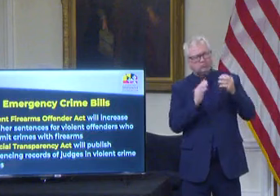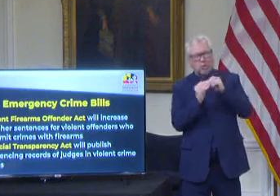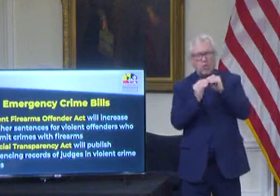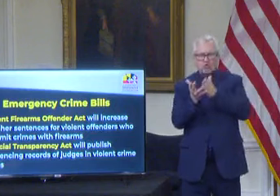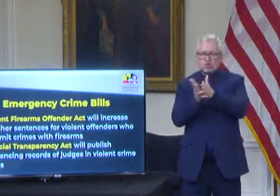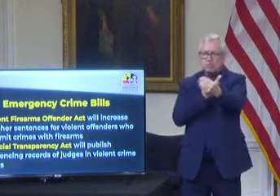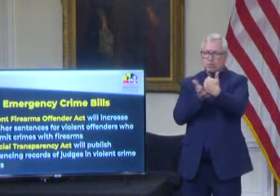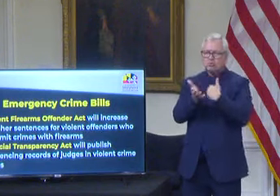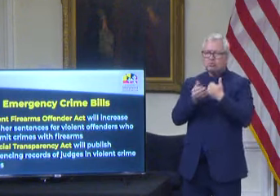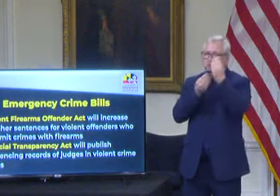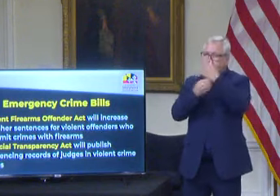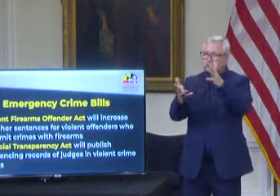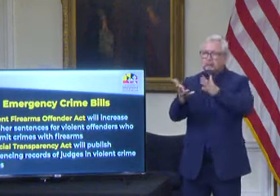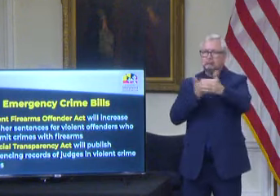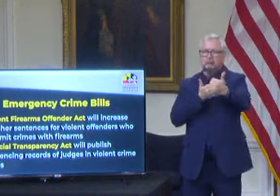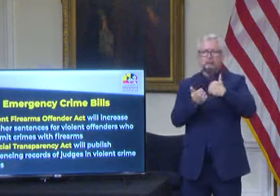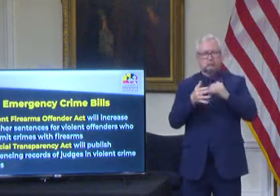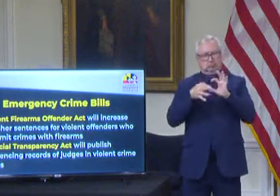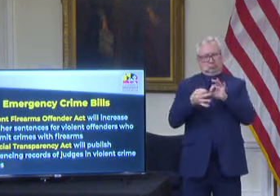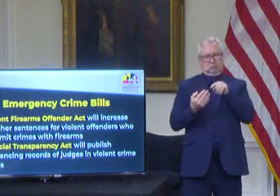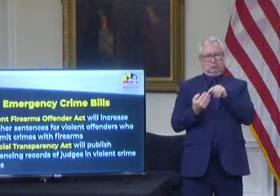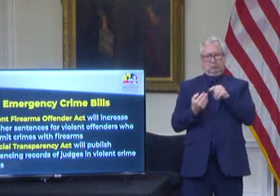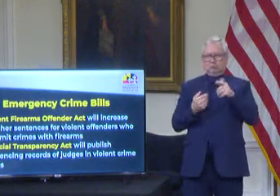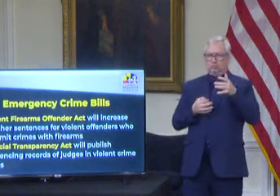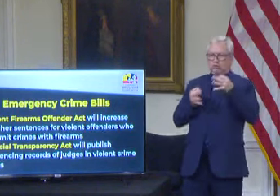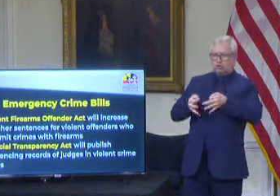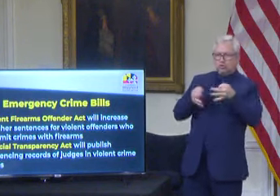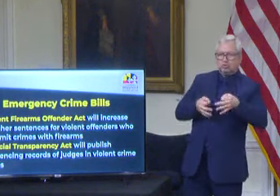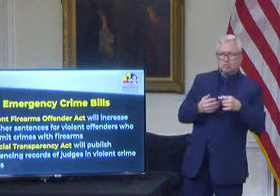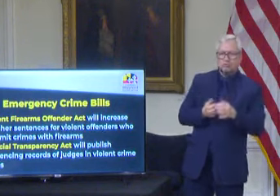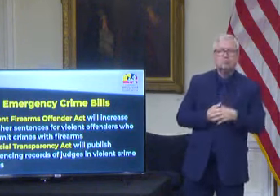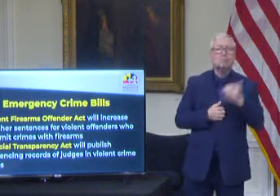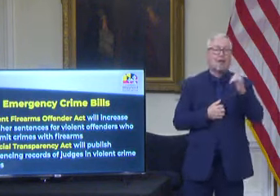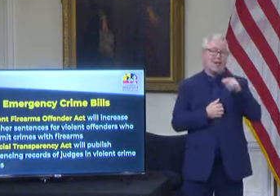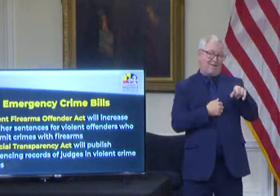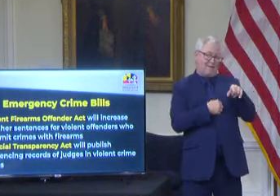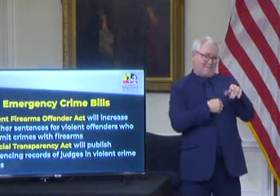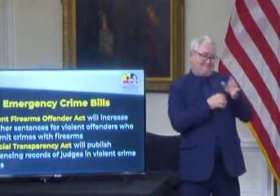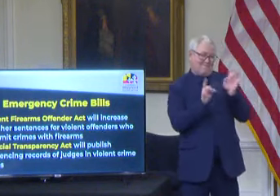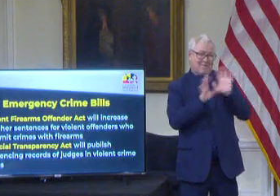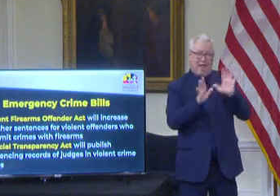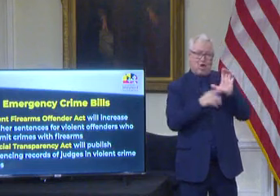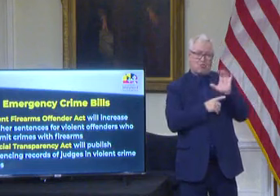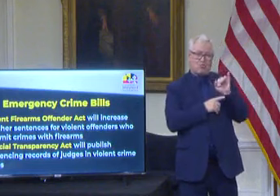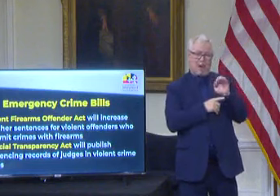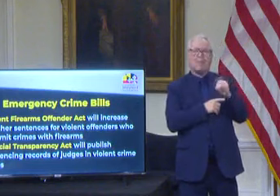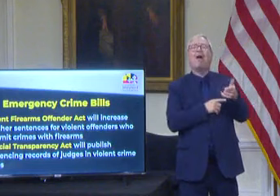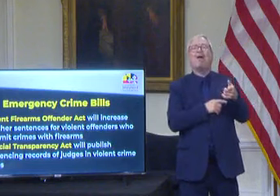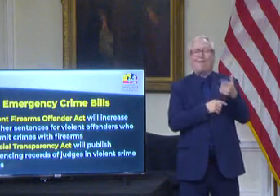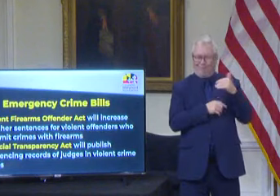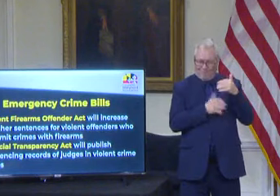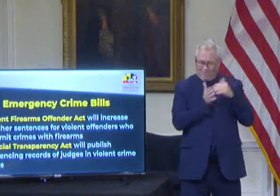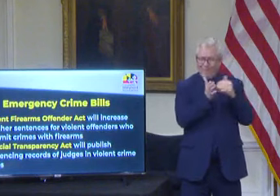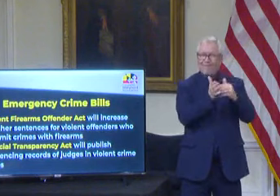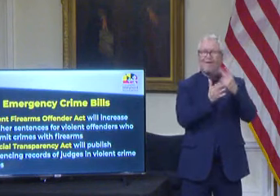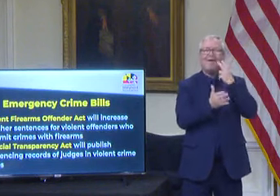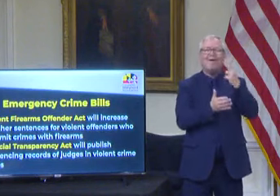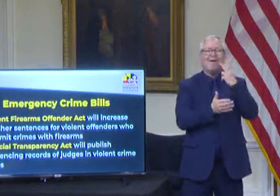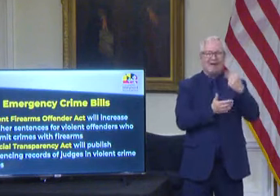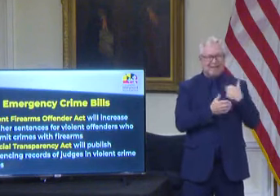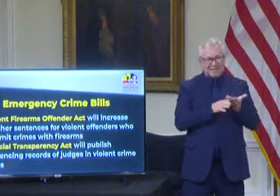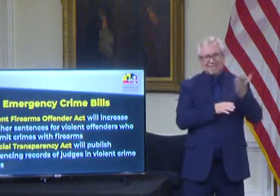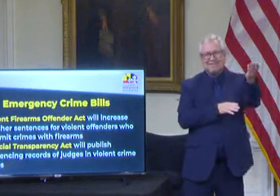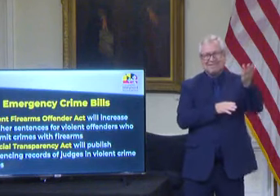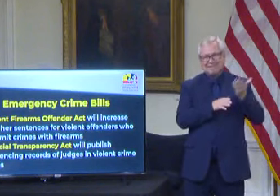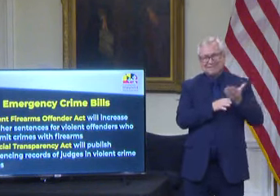down by judges for violent crimes. We have repeatedly proposed this legislation. But year